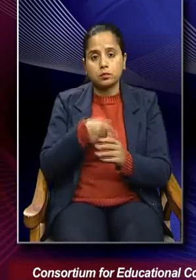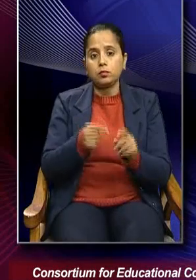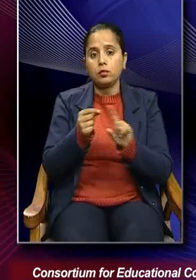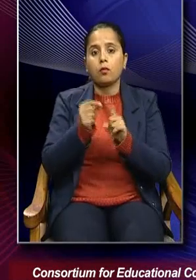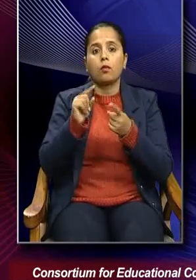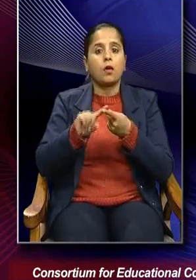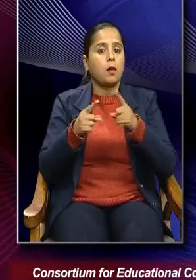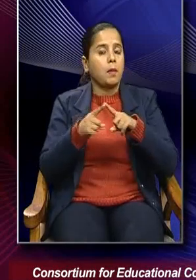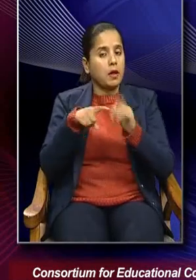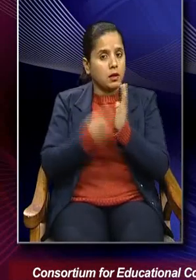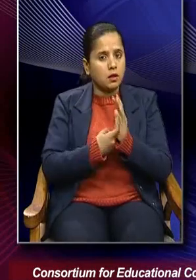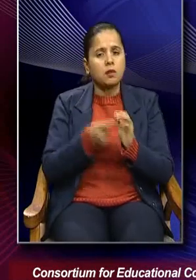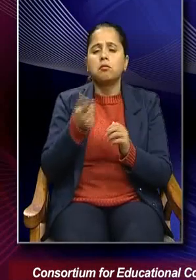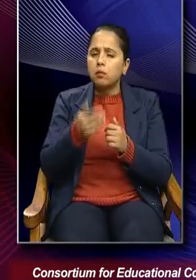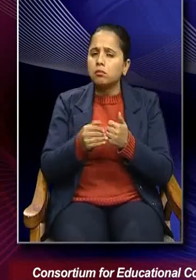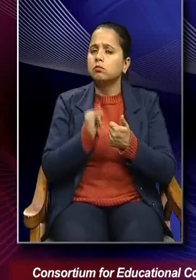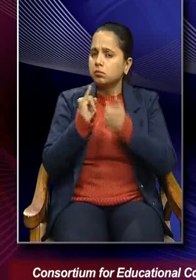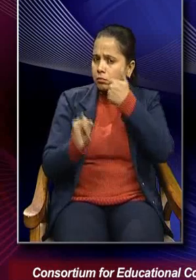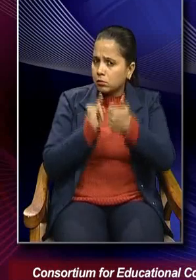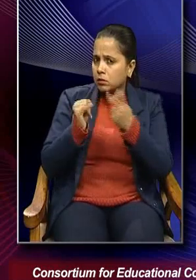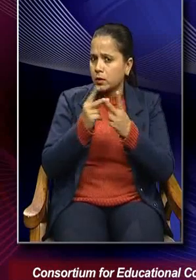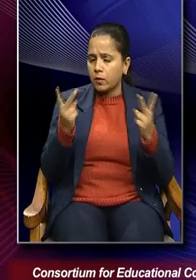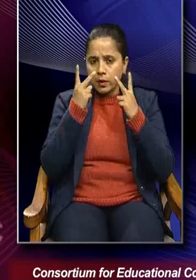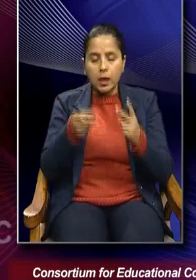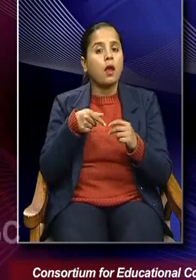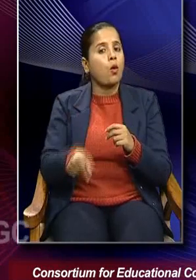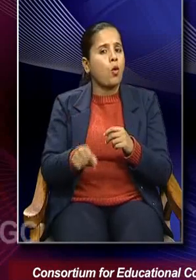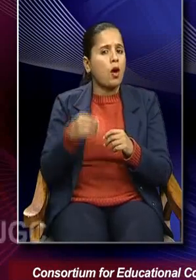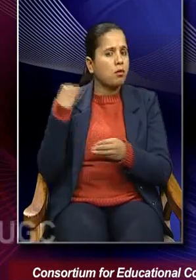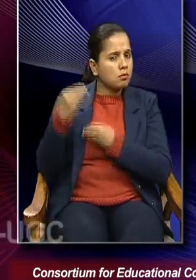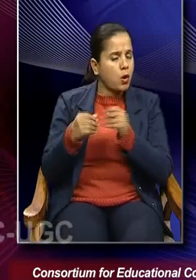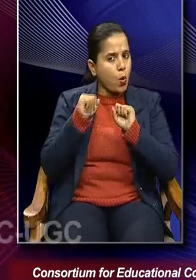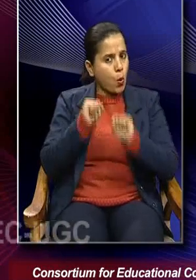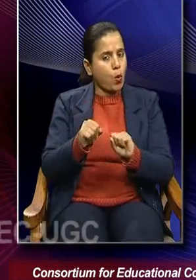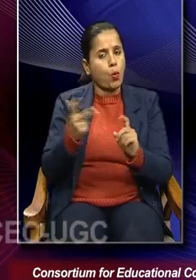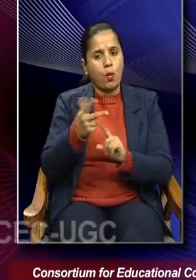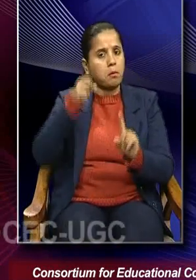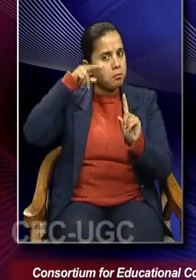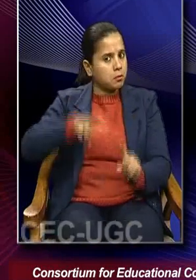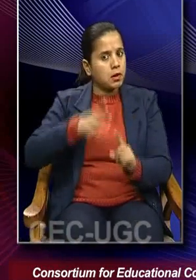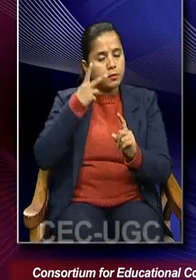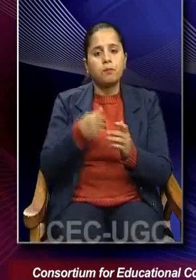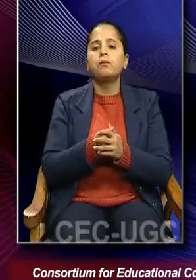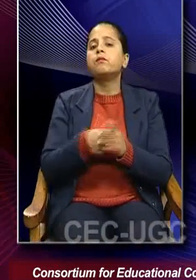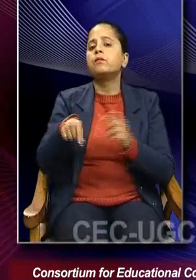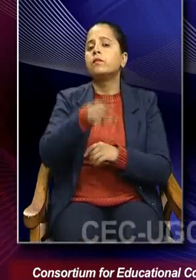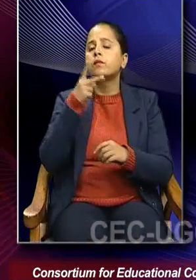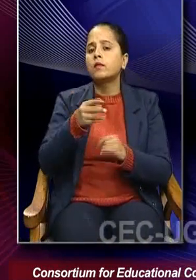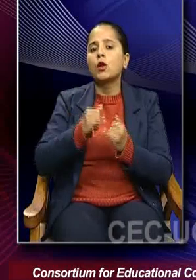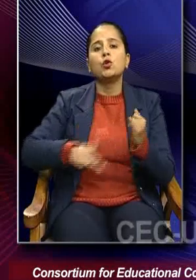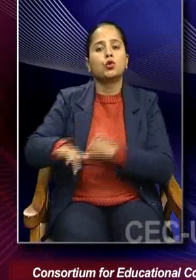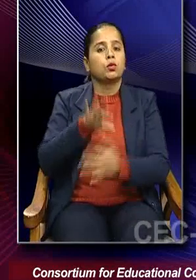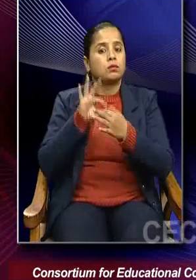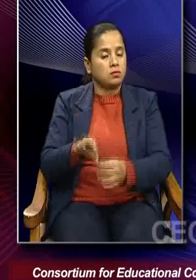kind of critique the classical sociologist's perspective and takes sociology